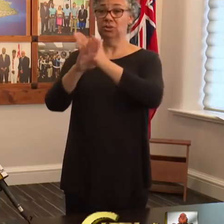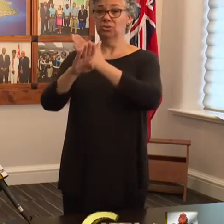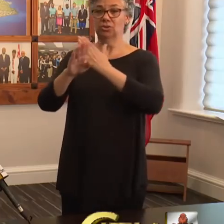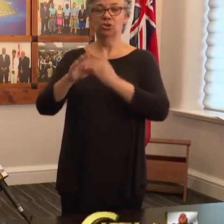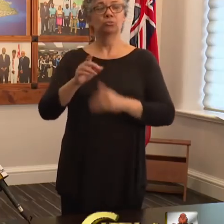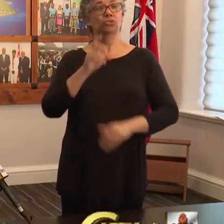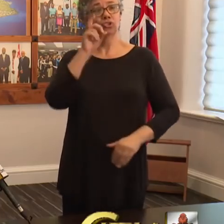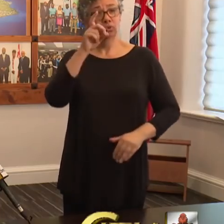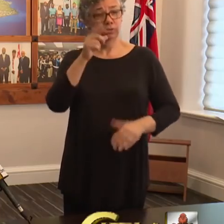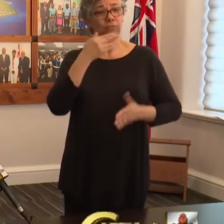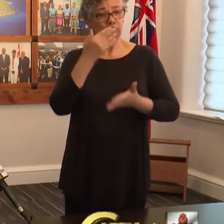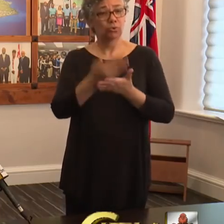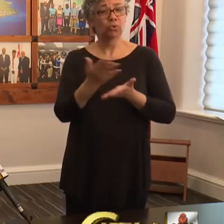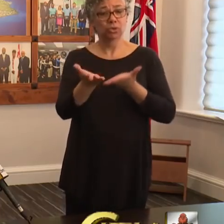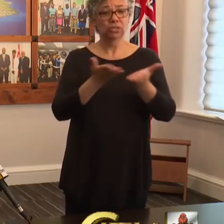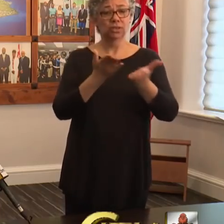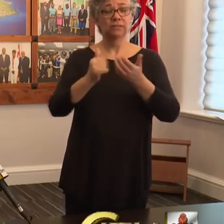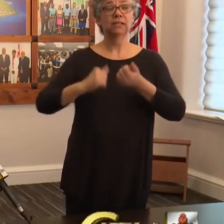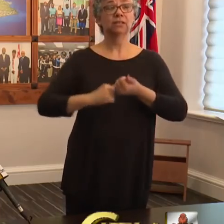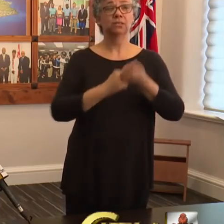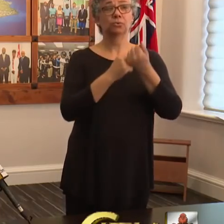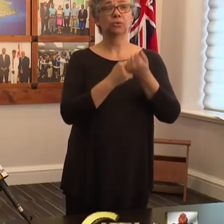of services and provide support.